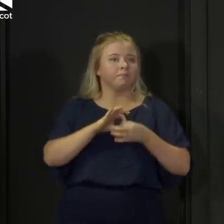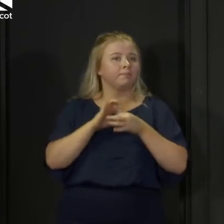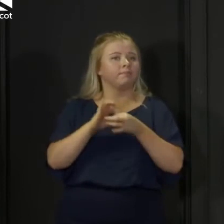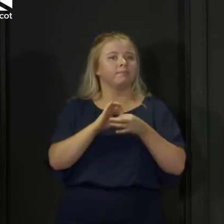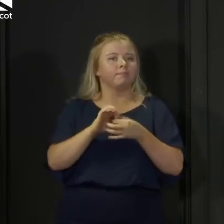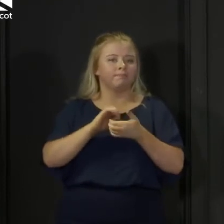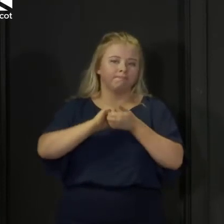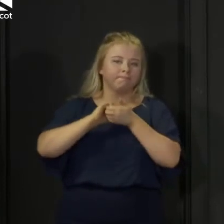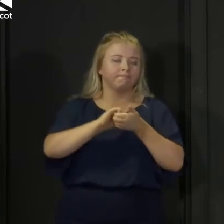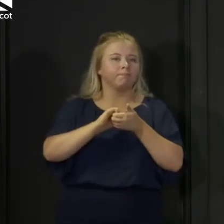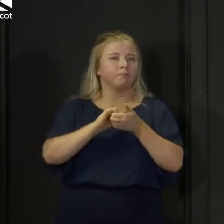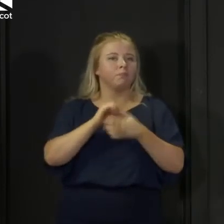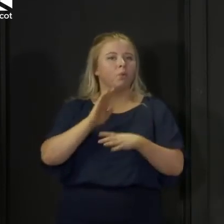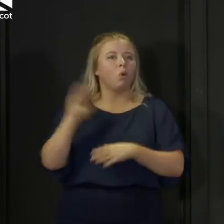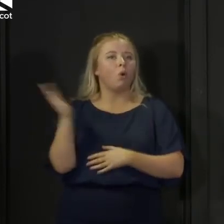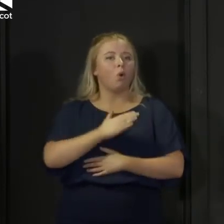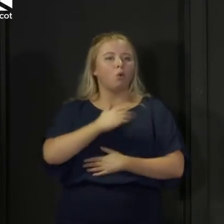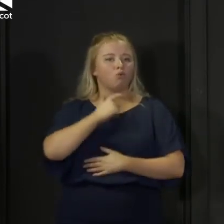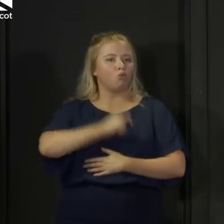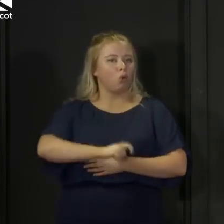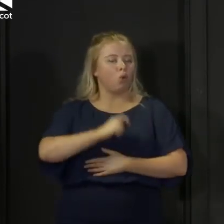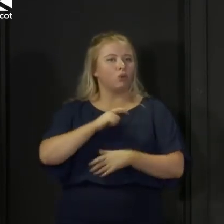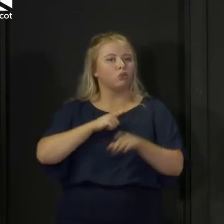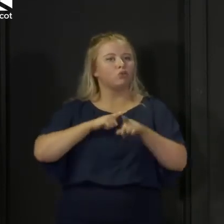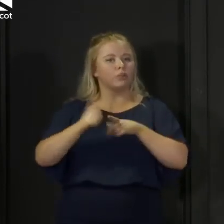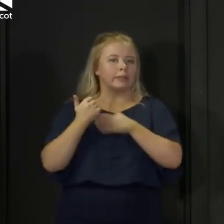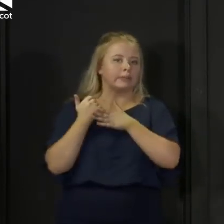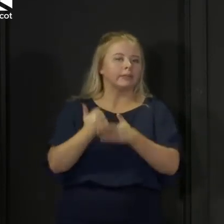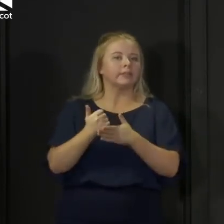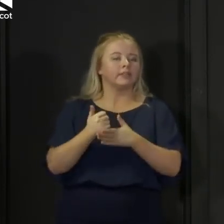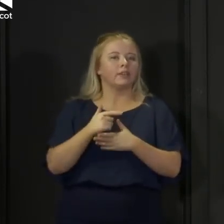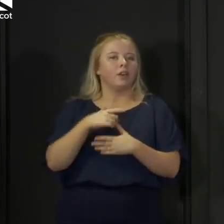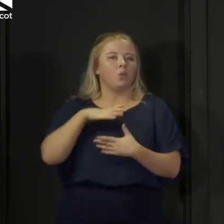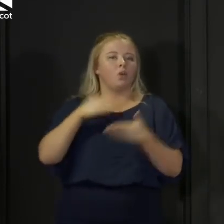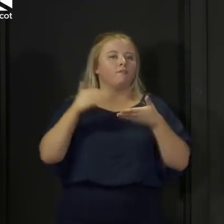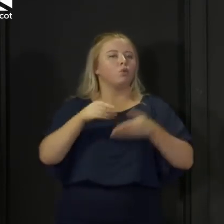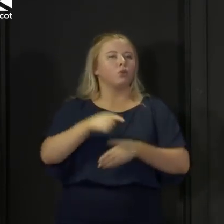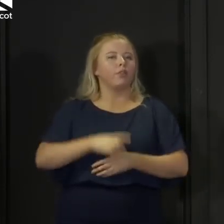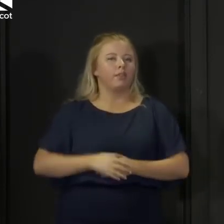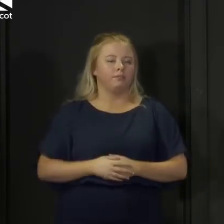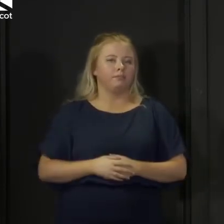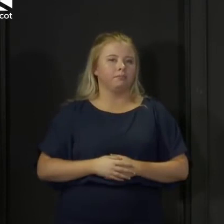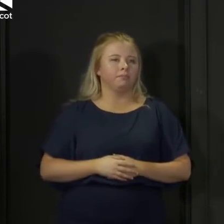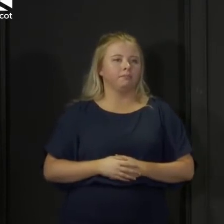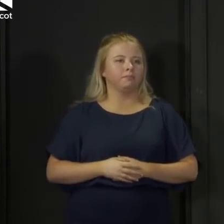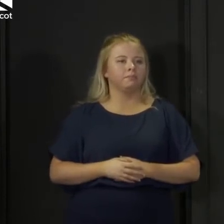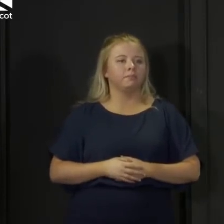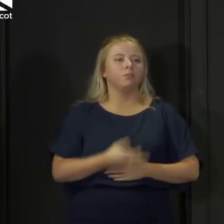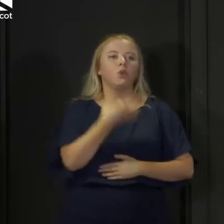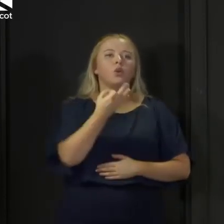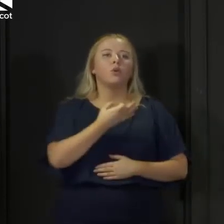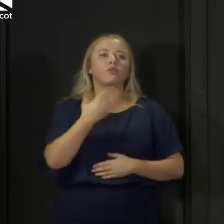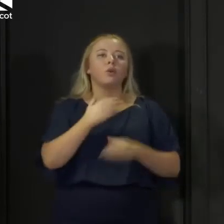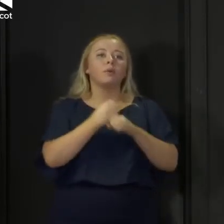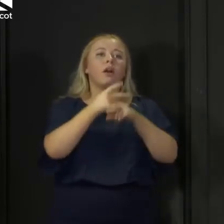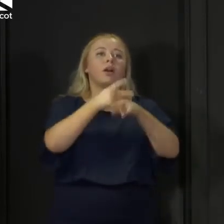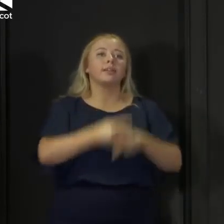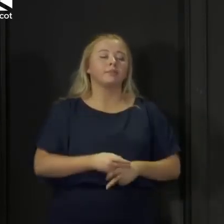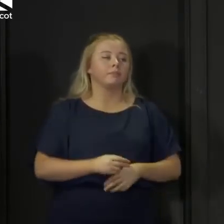that we all have a role to play to combat it and that's what I want to focus on as much as possible Libby Brooks from the Guardian